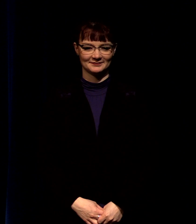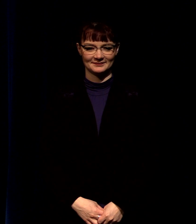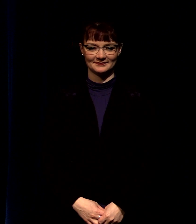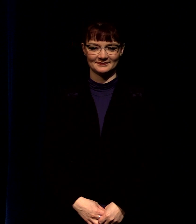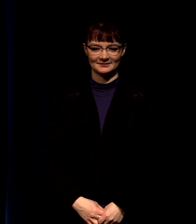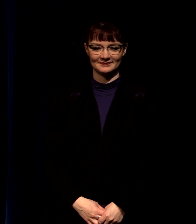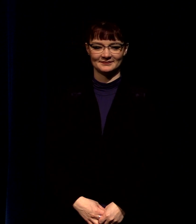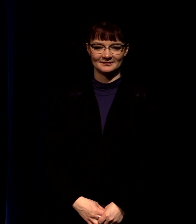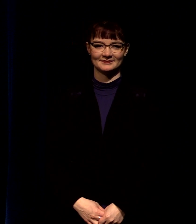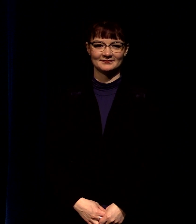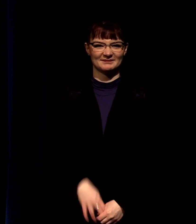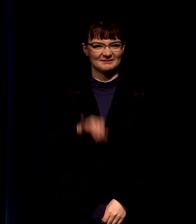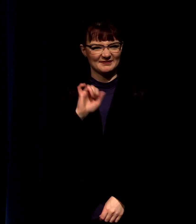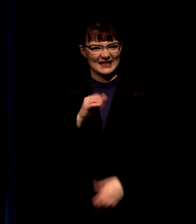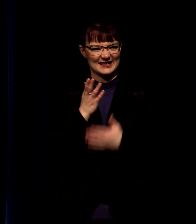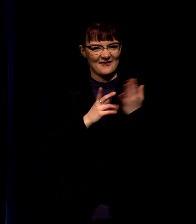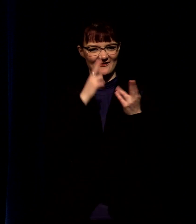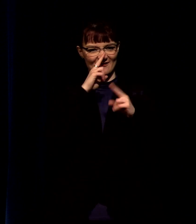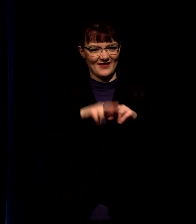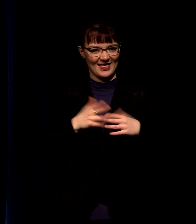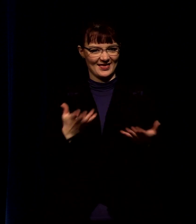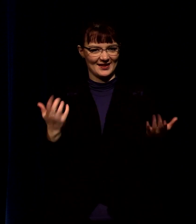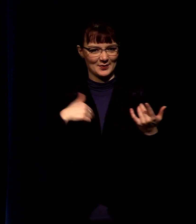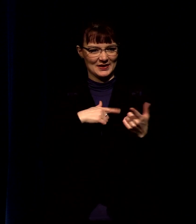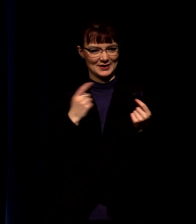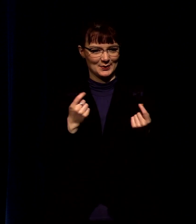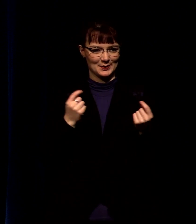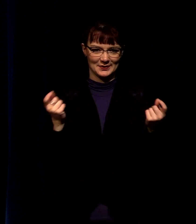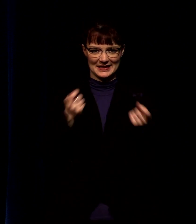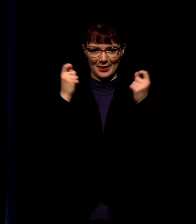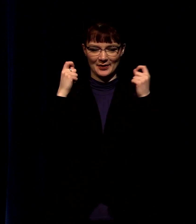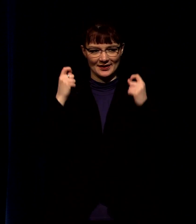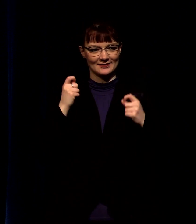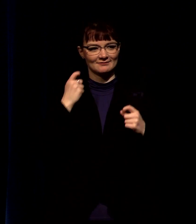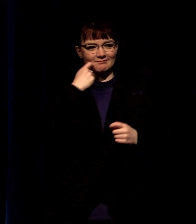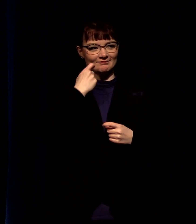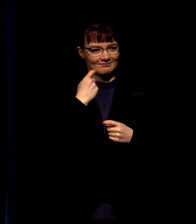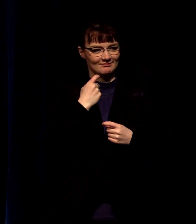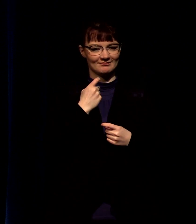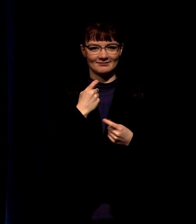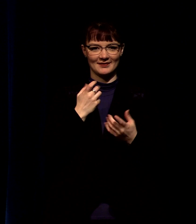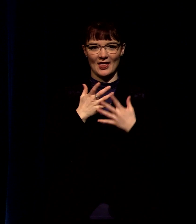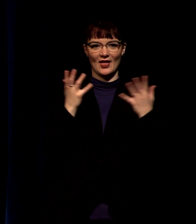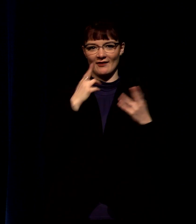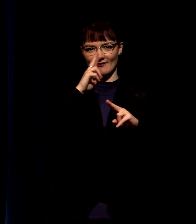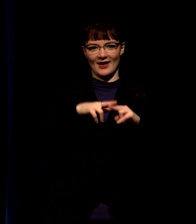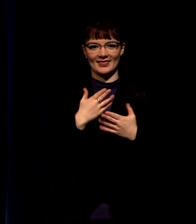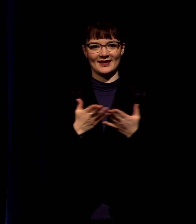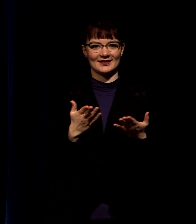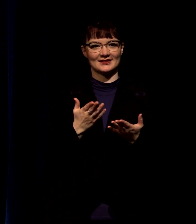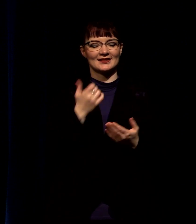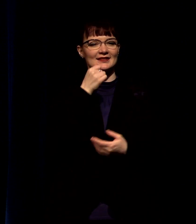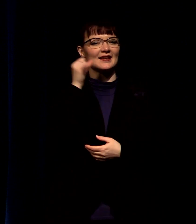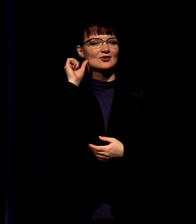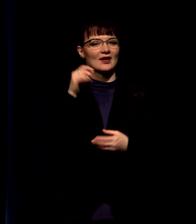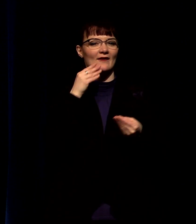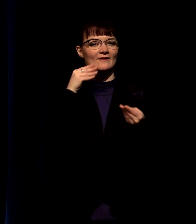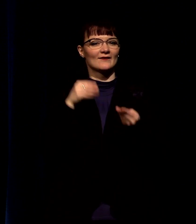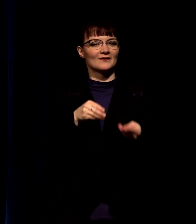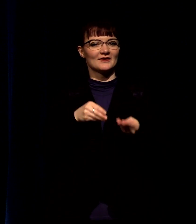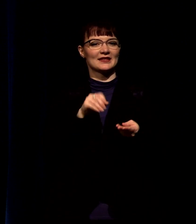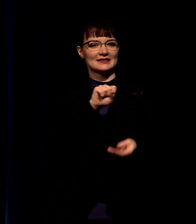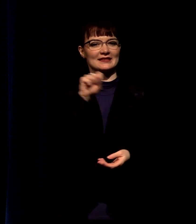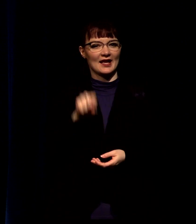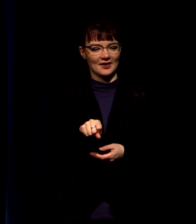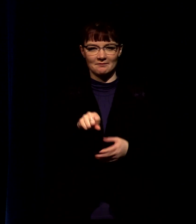these are some of the fun things that we get to do there's been a lot of fun things happening around this place the last couple of days yesterday feed salem